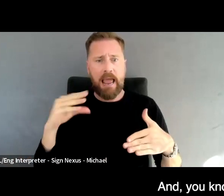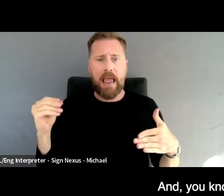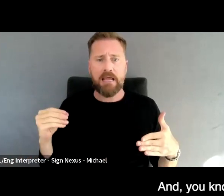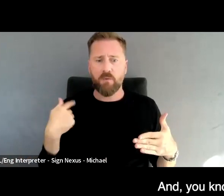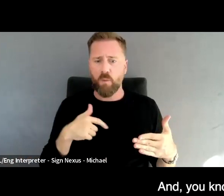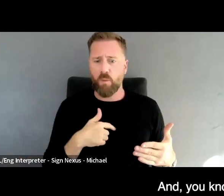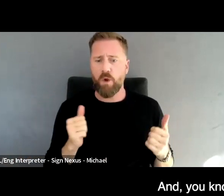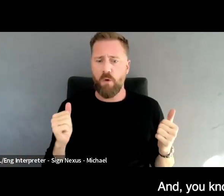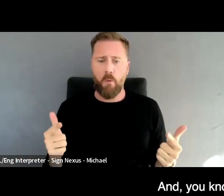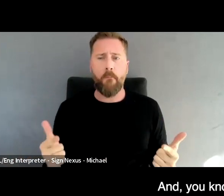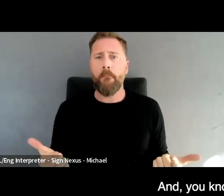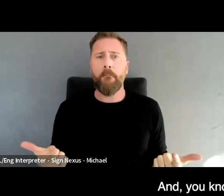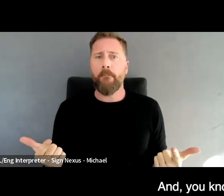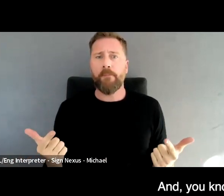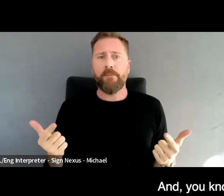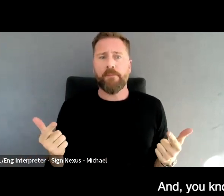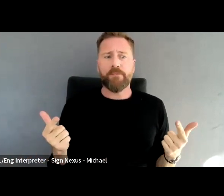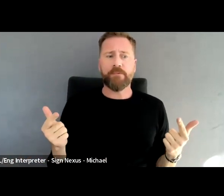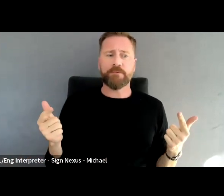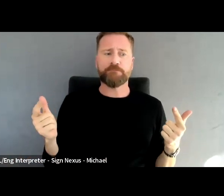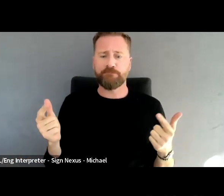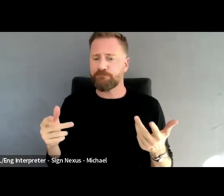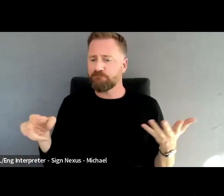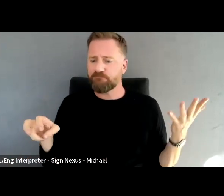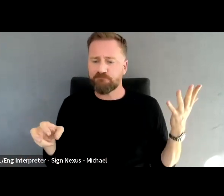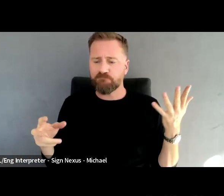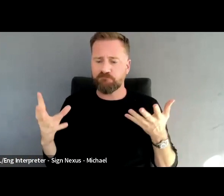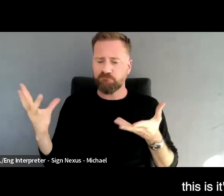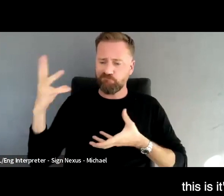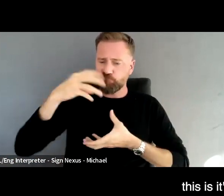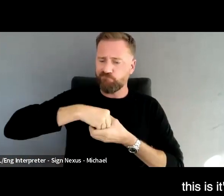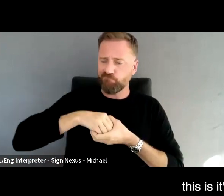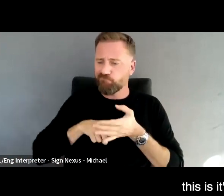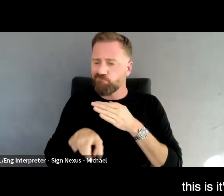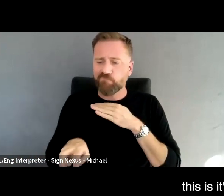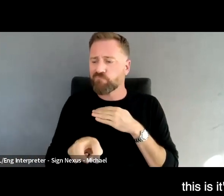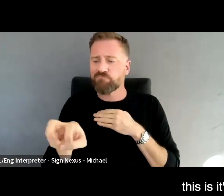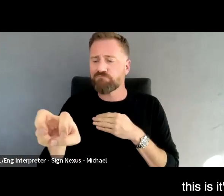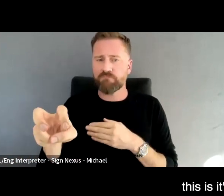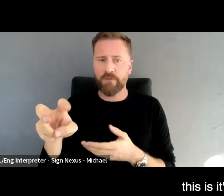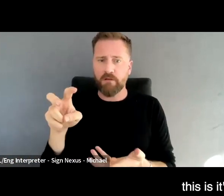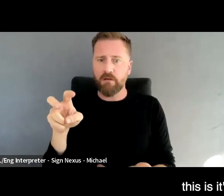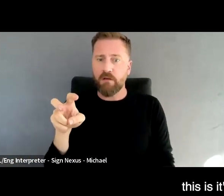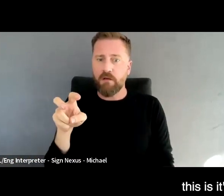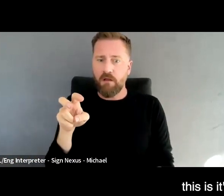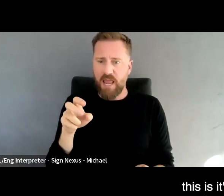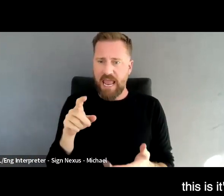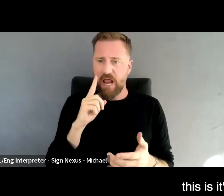on this journey of inclusion, and the thing I love most about this is its constant